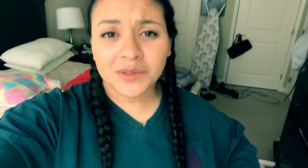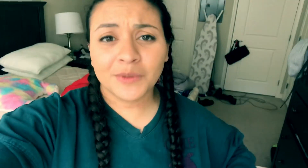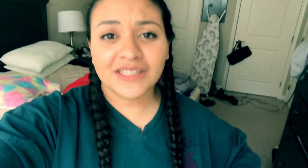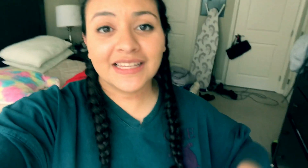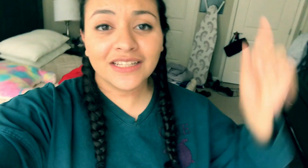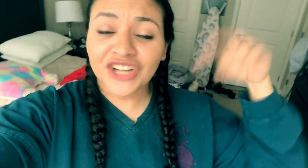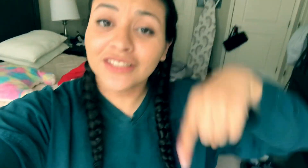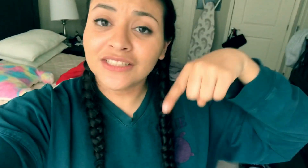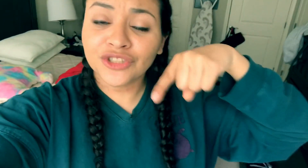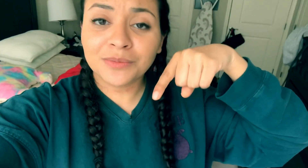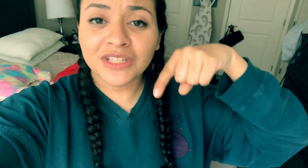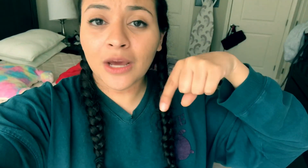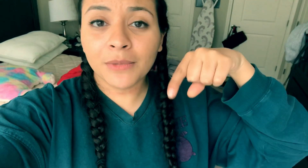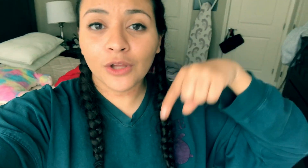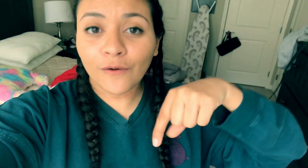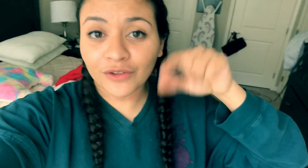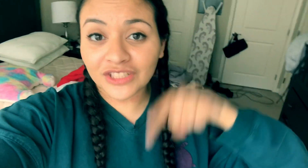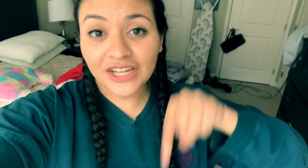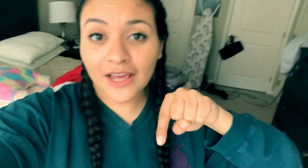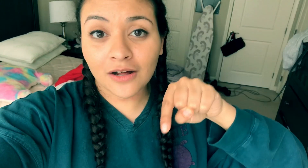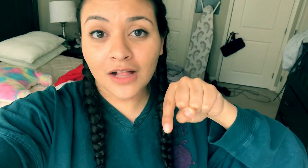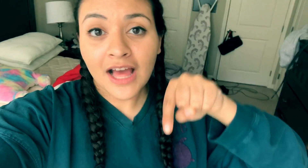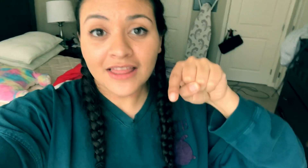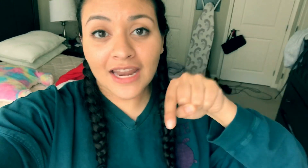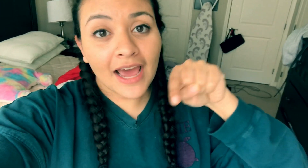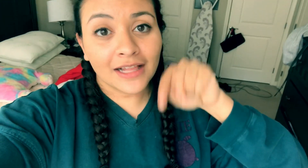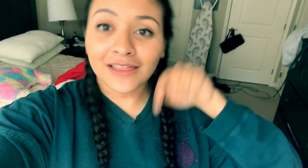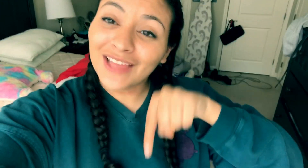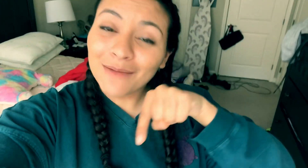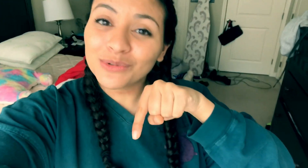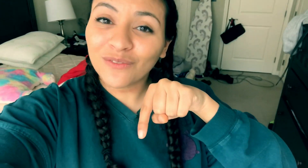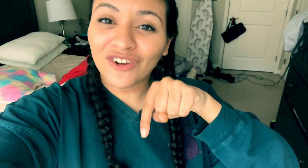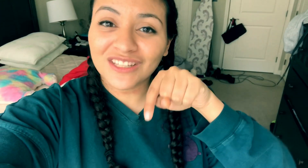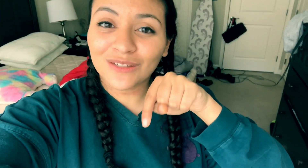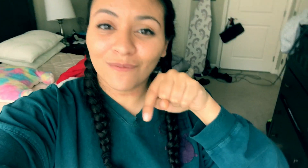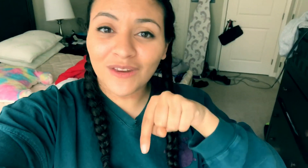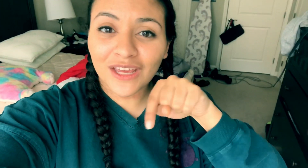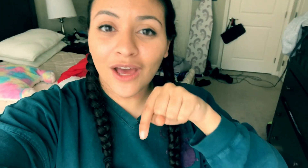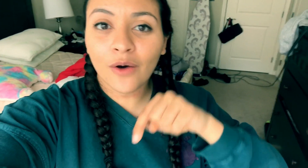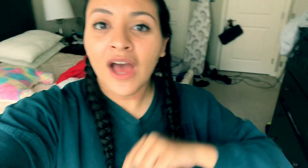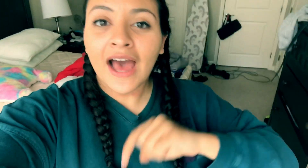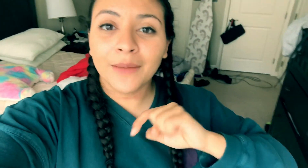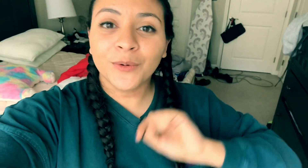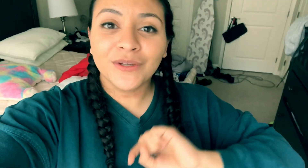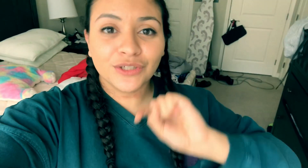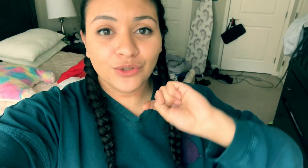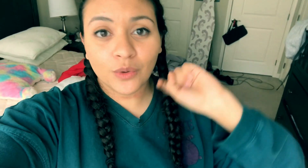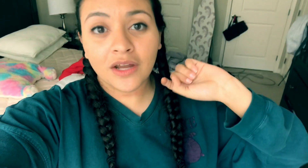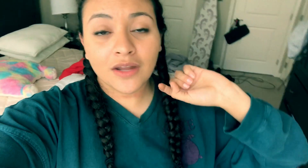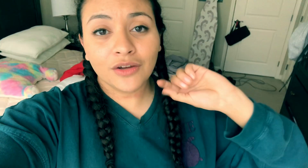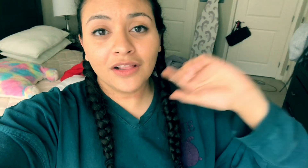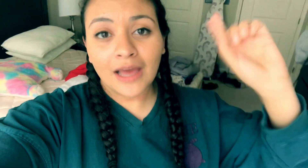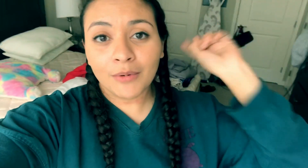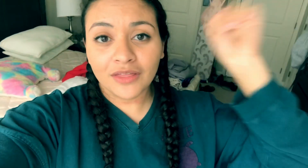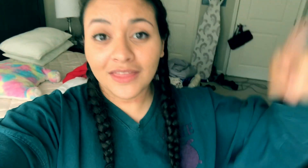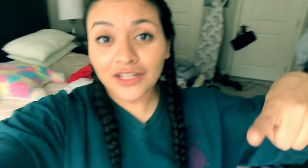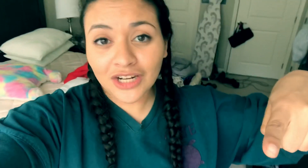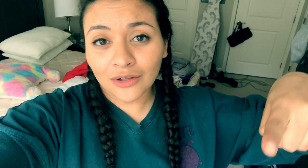I'm supposed to say. Check the description down below for the channel that I collabed with for this video. I'm going to do another collab on their channel